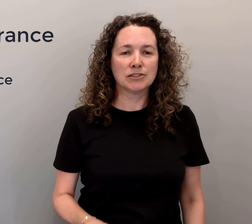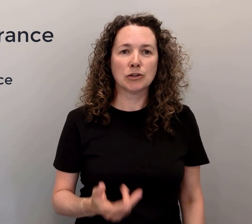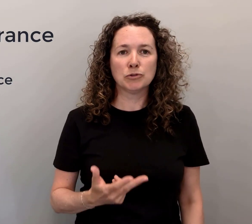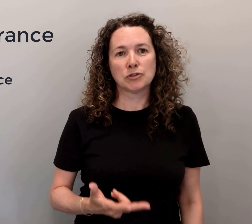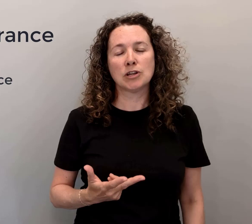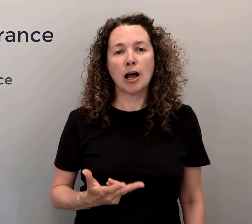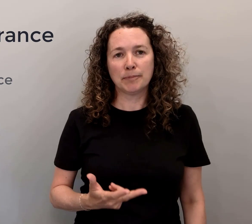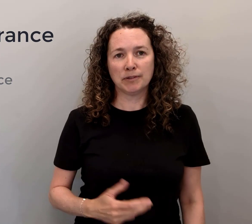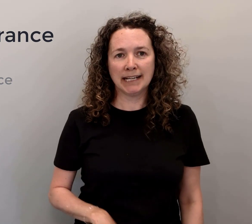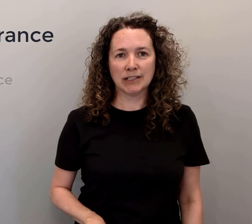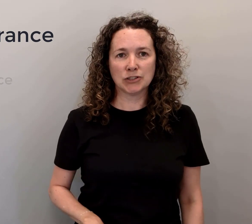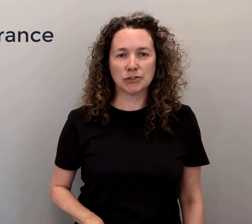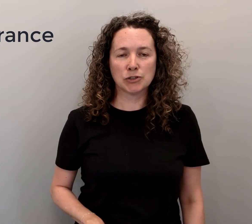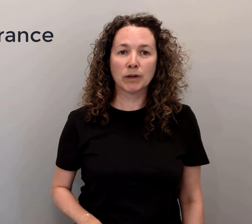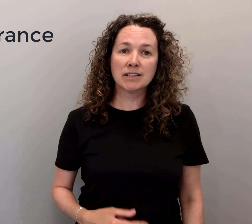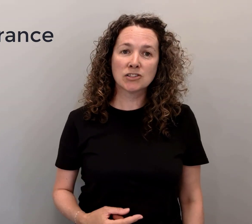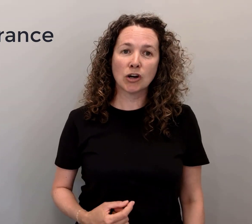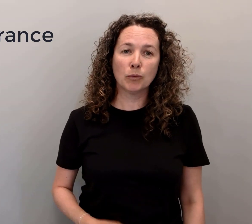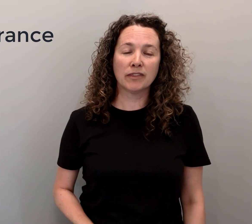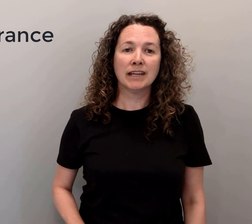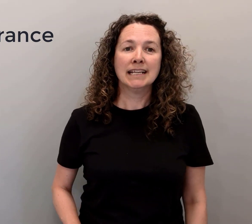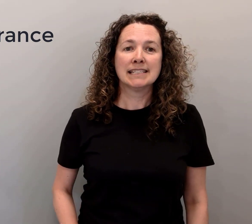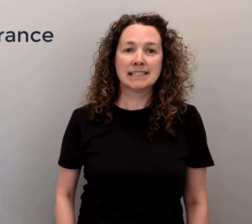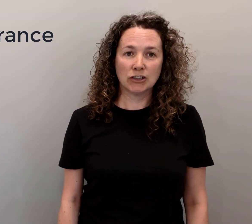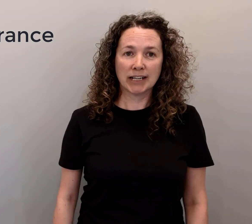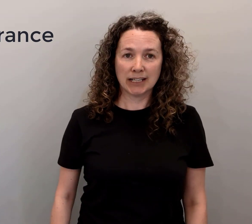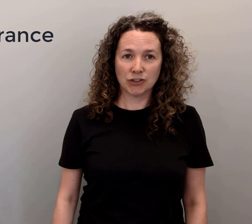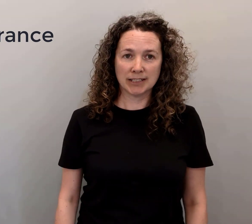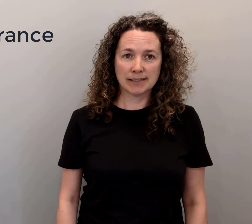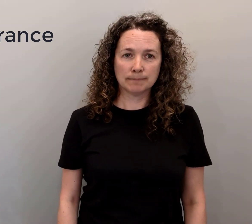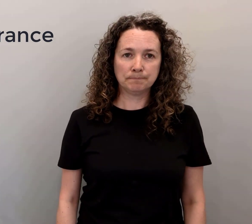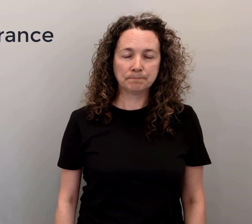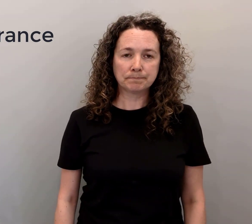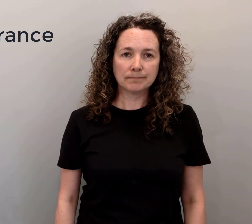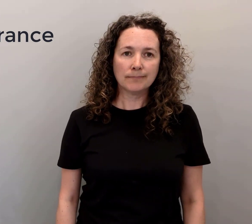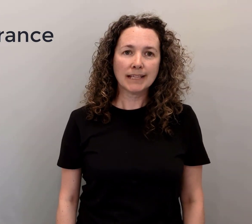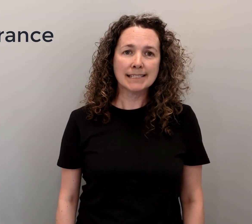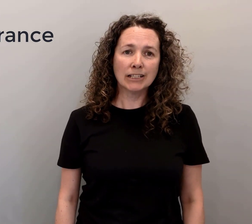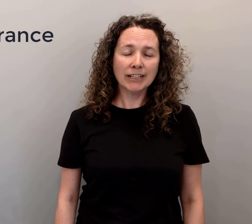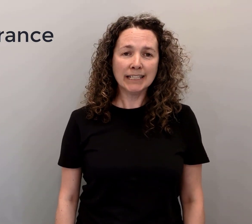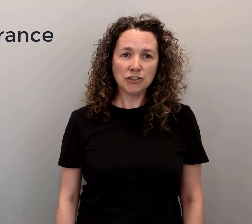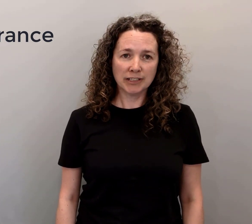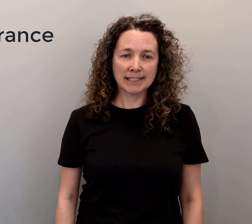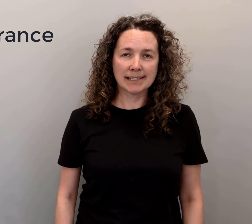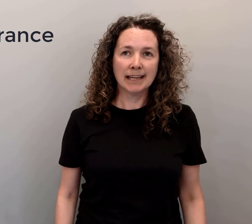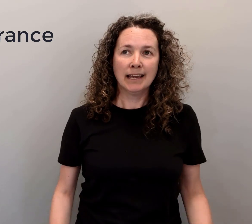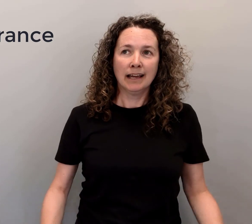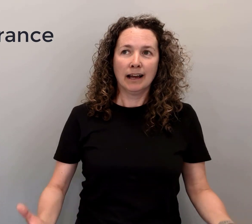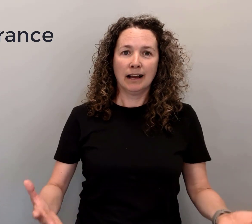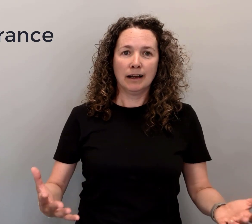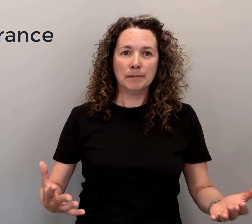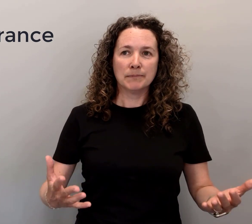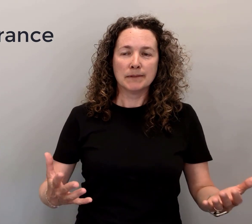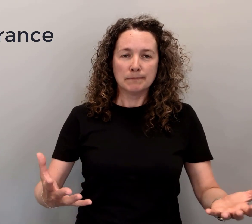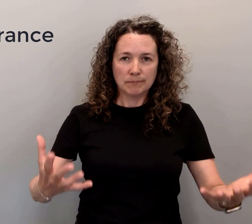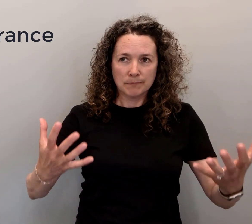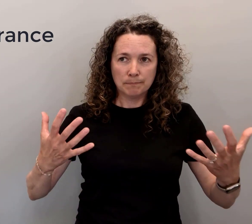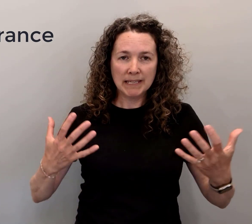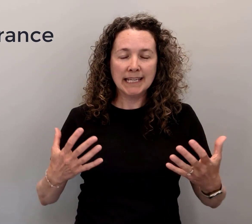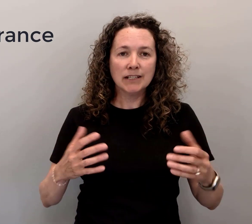those top three answers. So we're going to start with steric hindrance. Steric hindrance begins